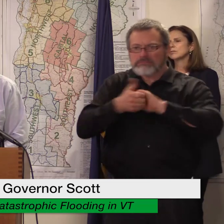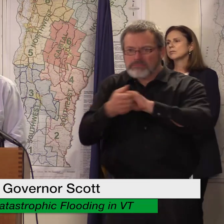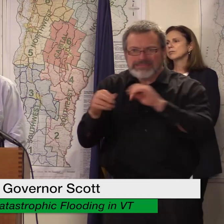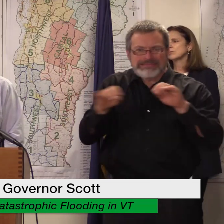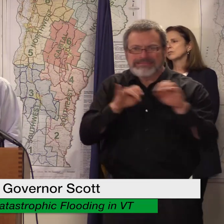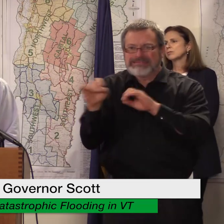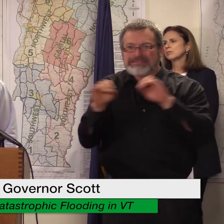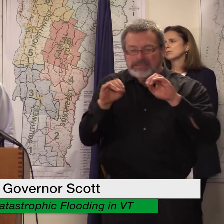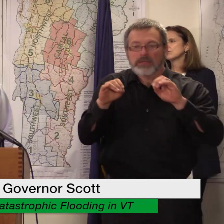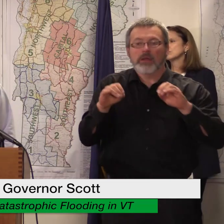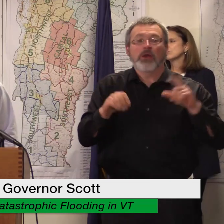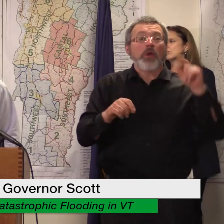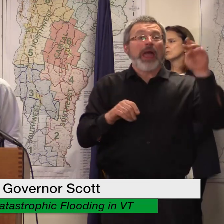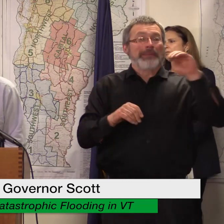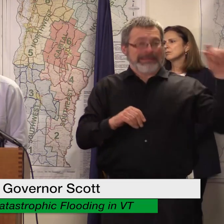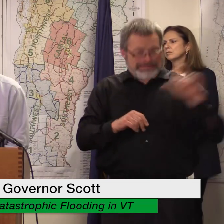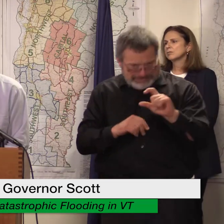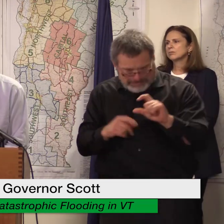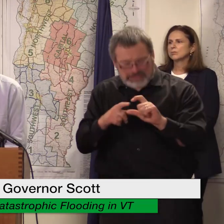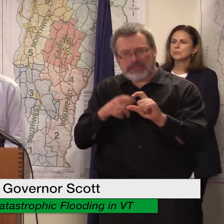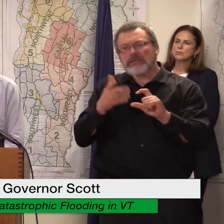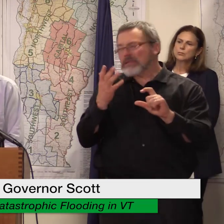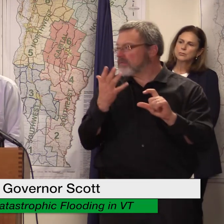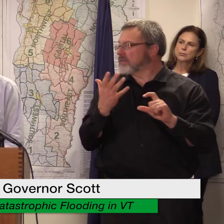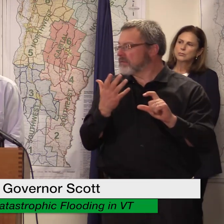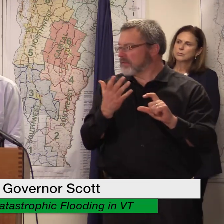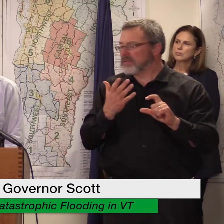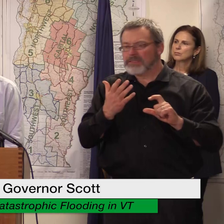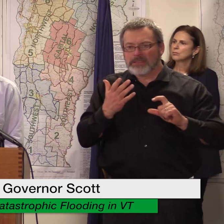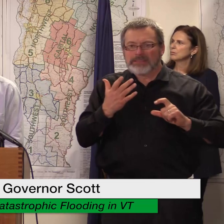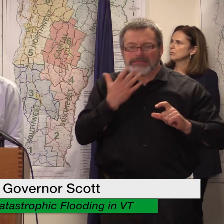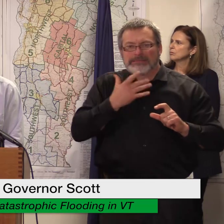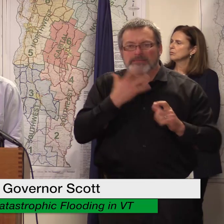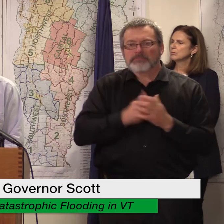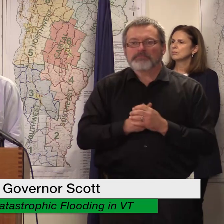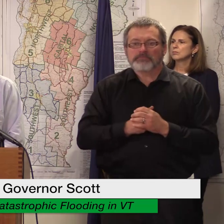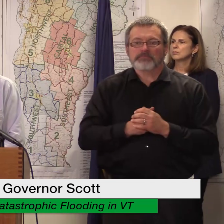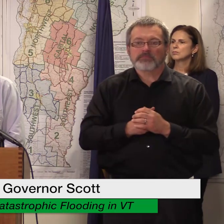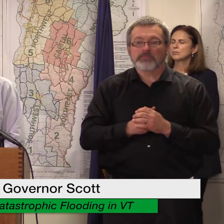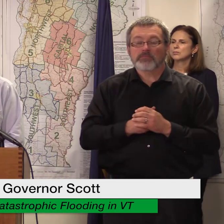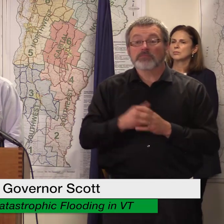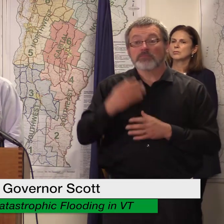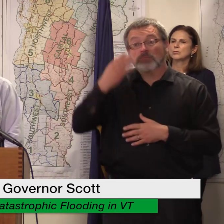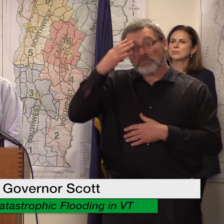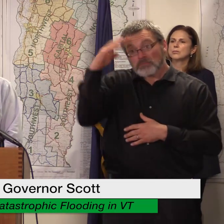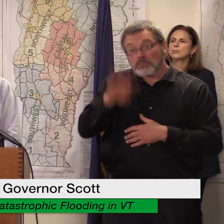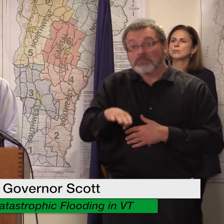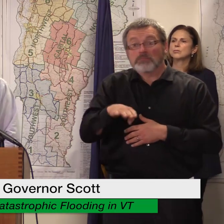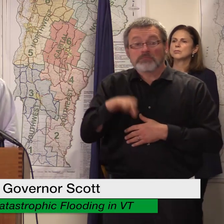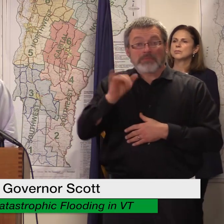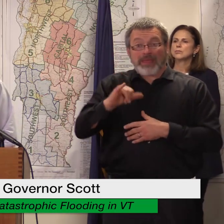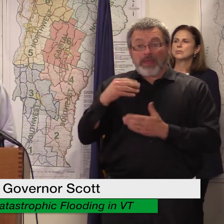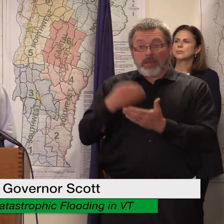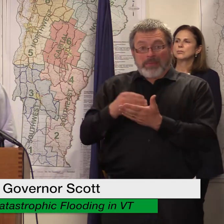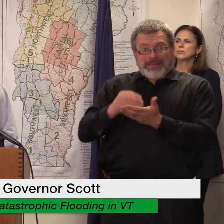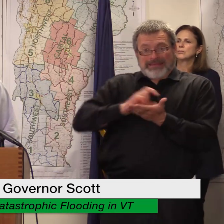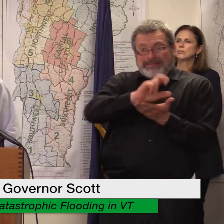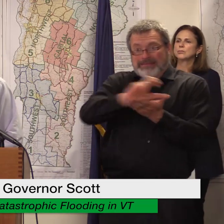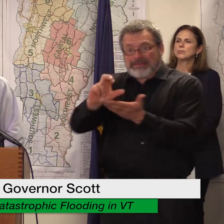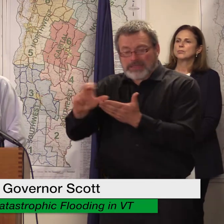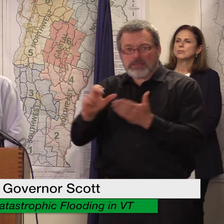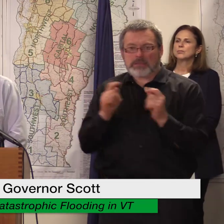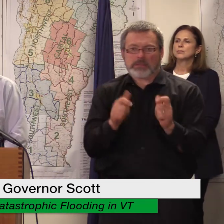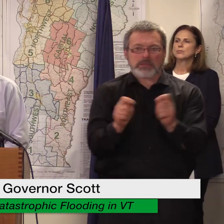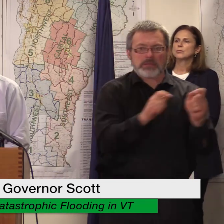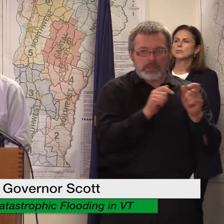we also worked to balance the need to get money out quickly with our goals to use this emergency funding